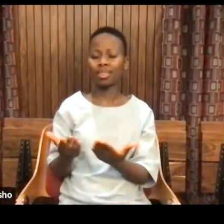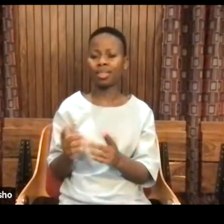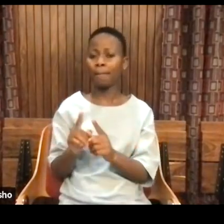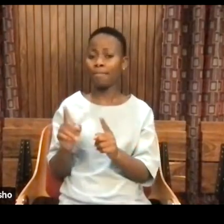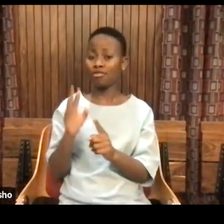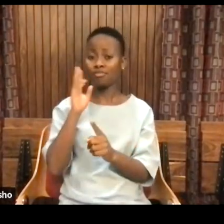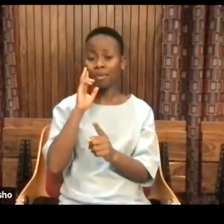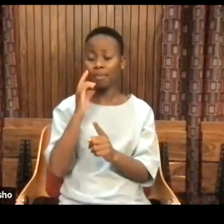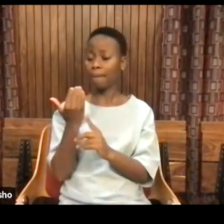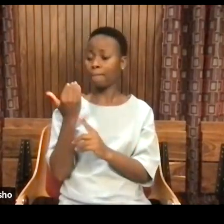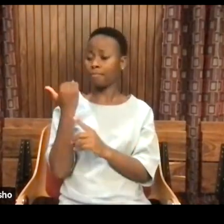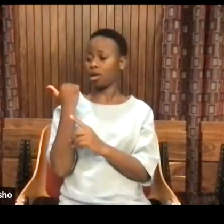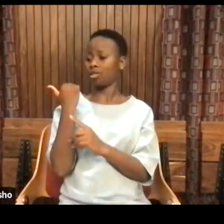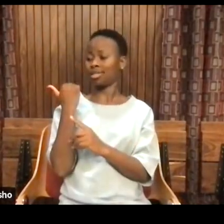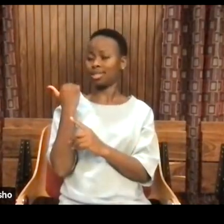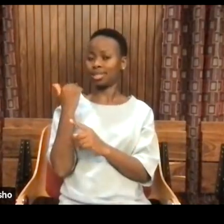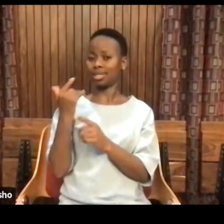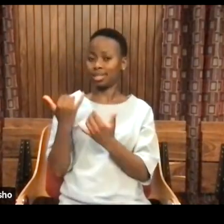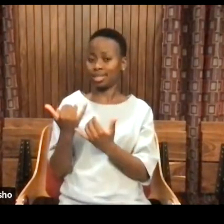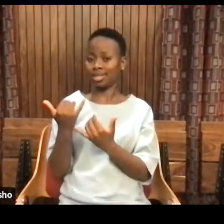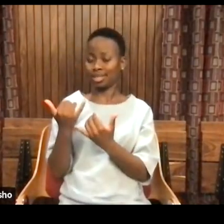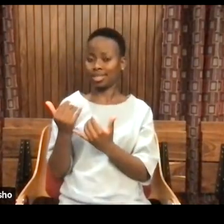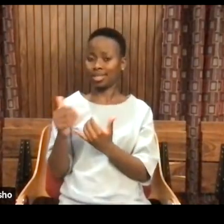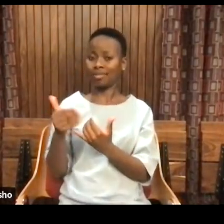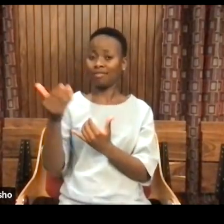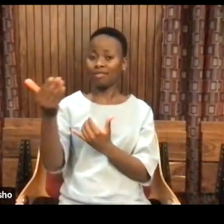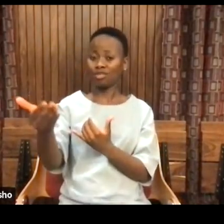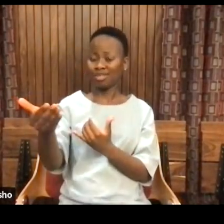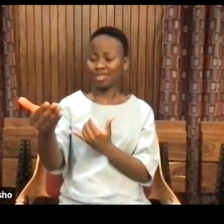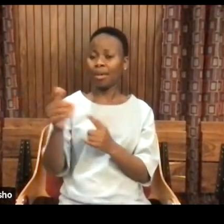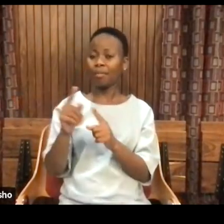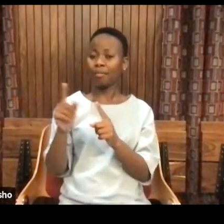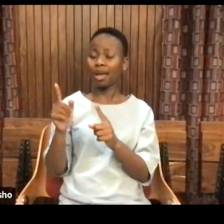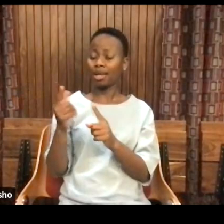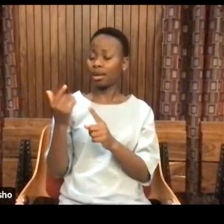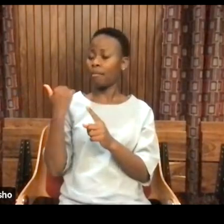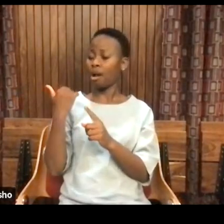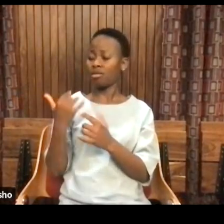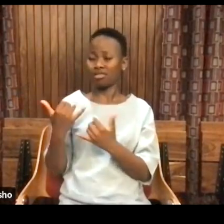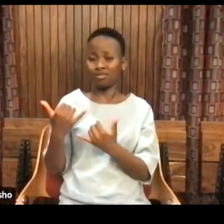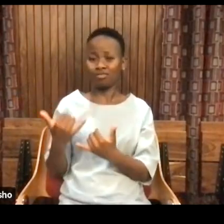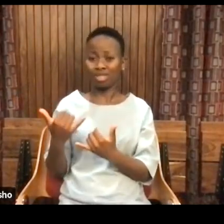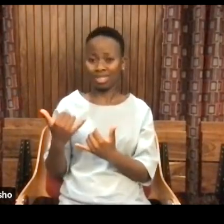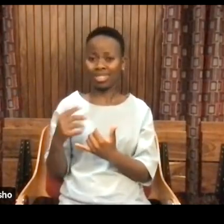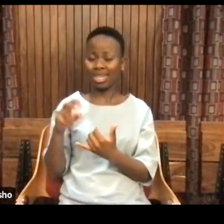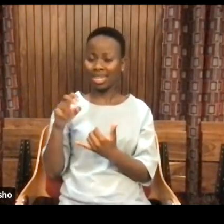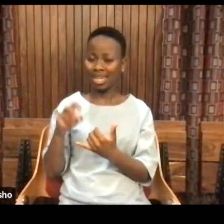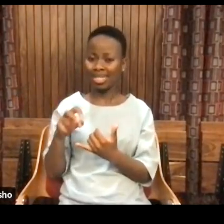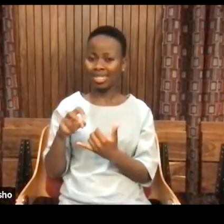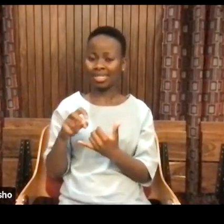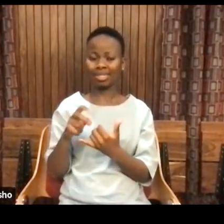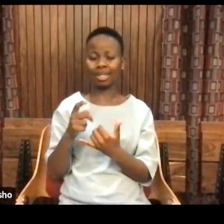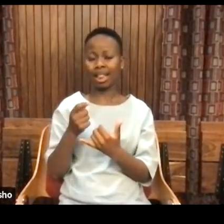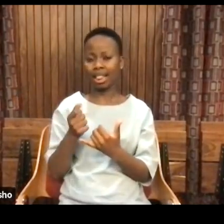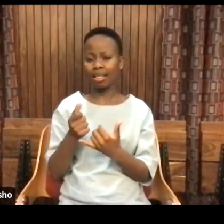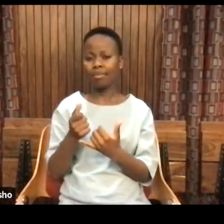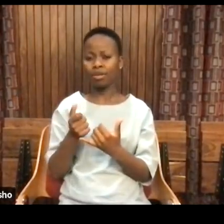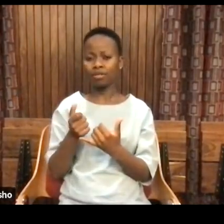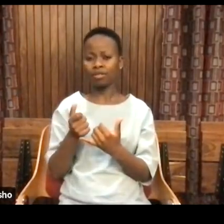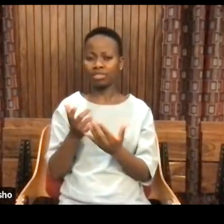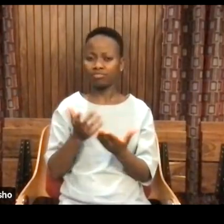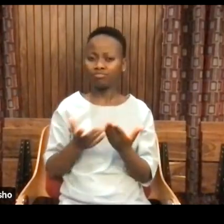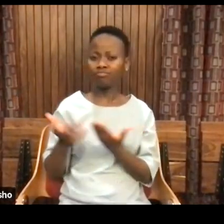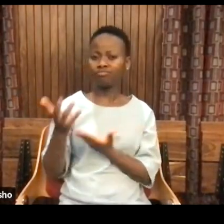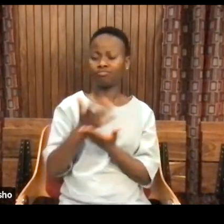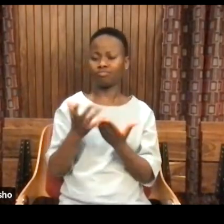you see, the past is incoherent. Even the notion of the present is incoherent without an anticipatory element. And part of